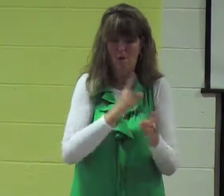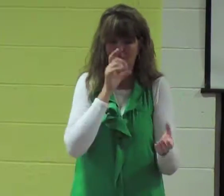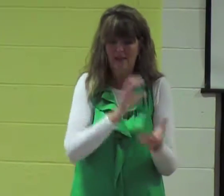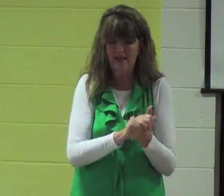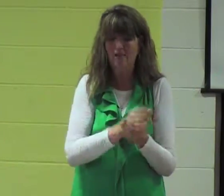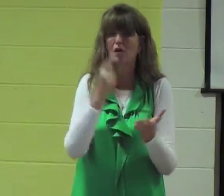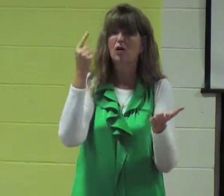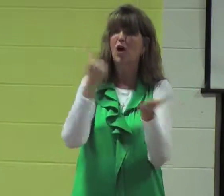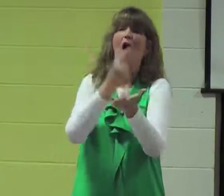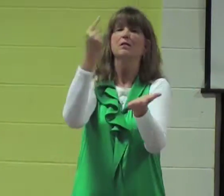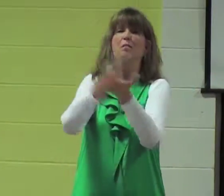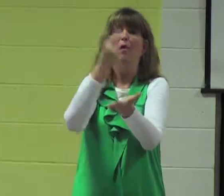way